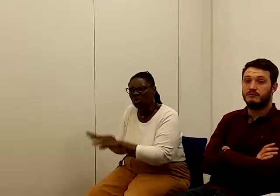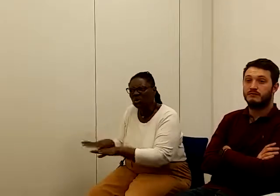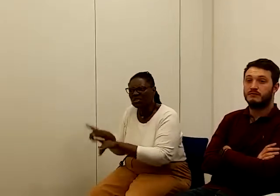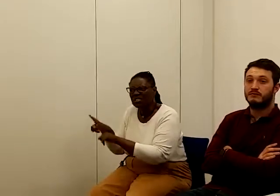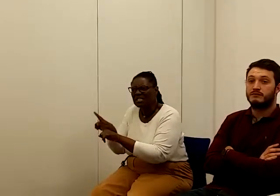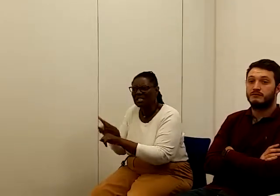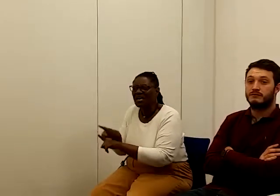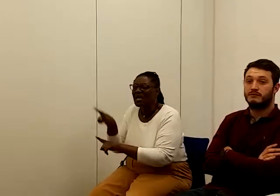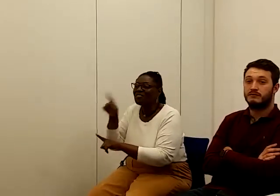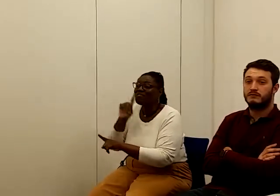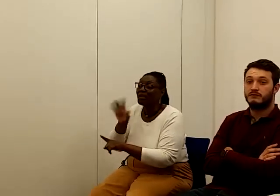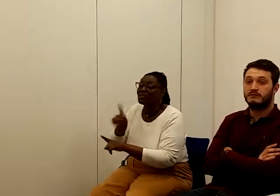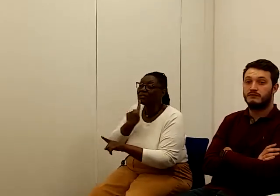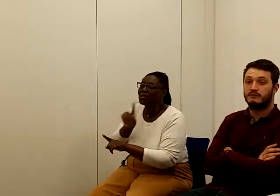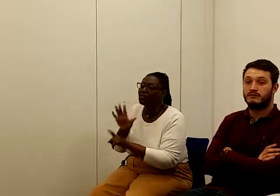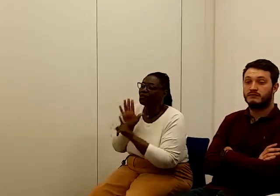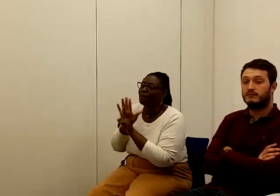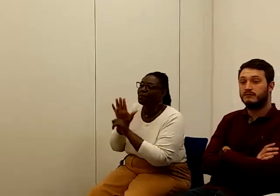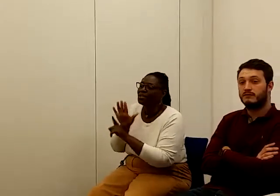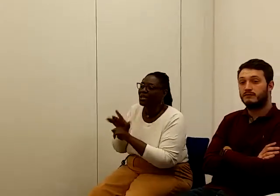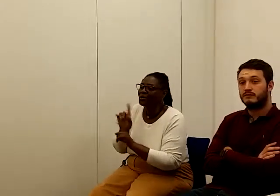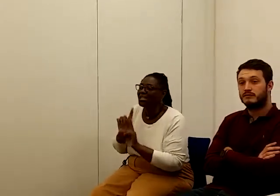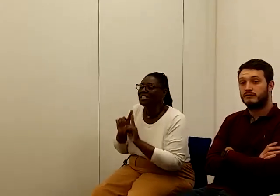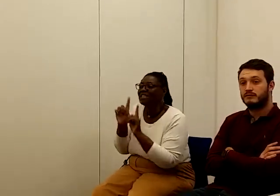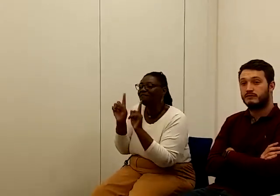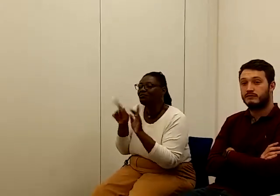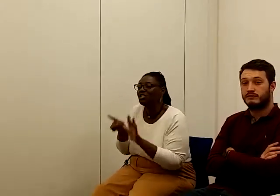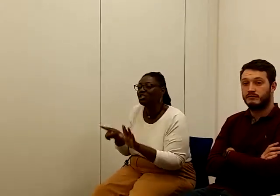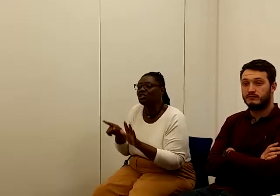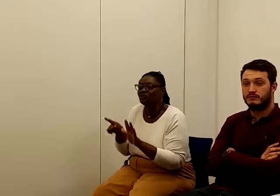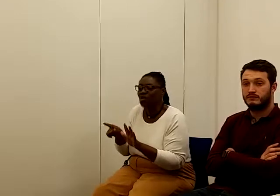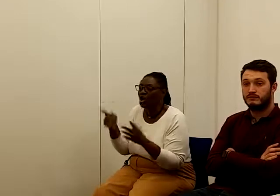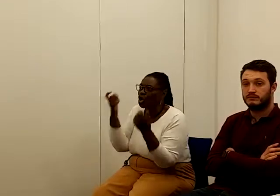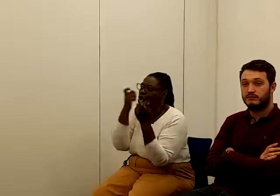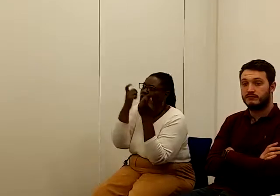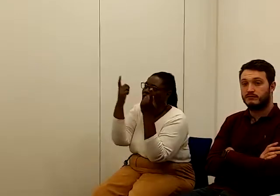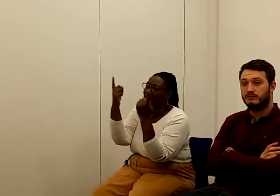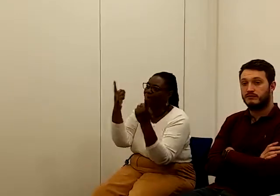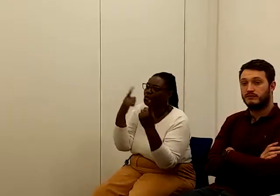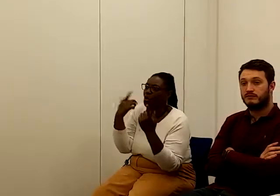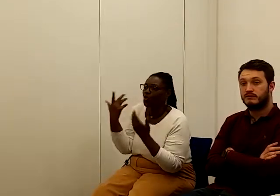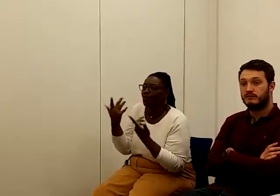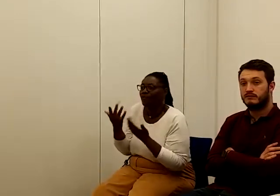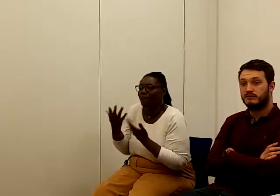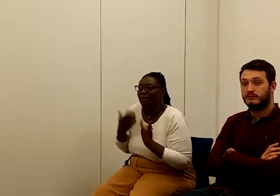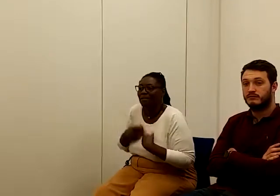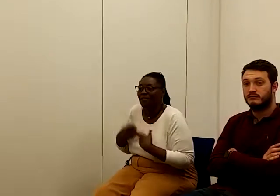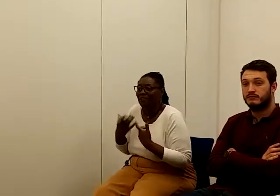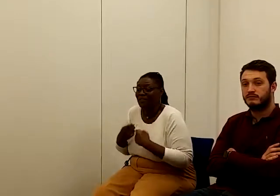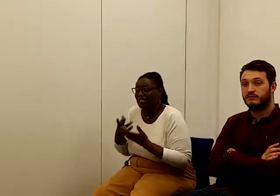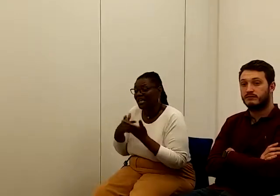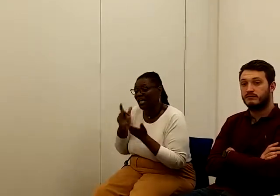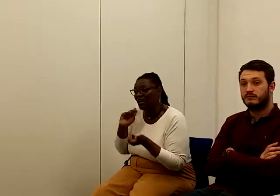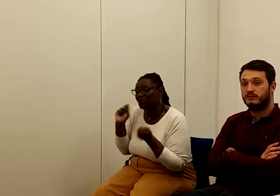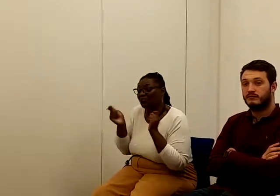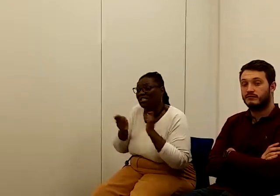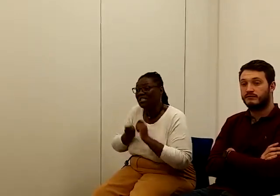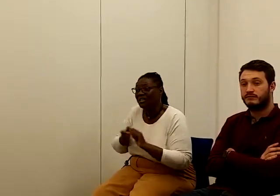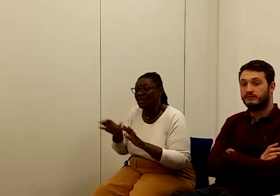was pushing out a different whole concept of benefits and was redesigning the idea of